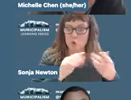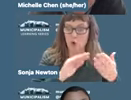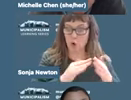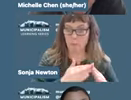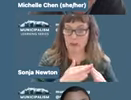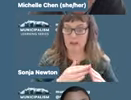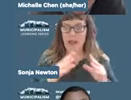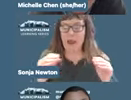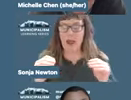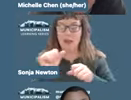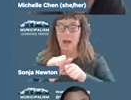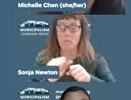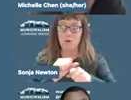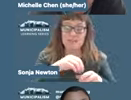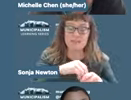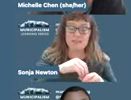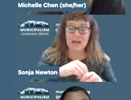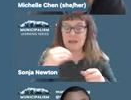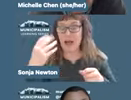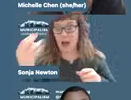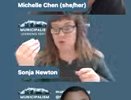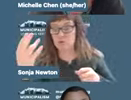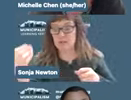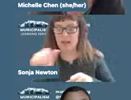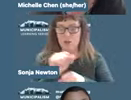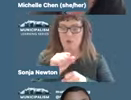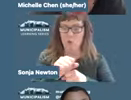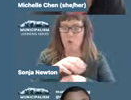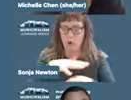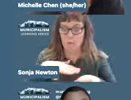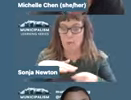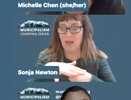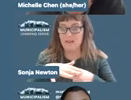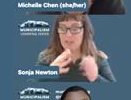operates both inside and outside the workplace and in the streets.